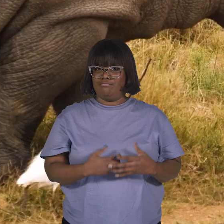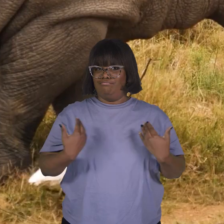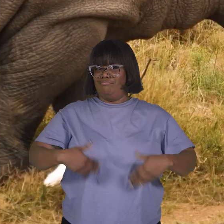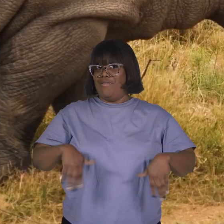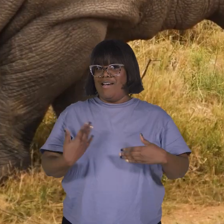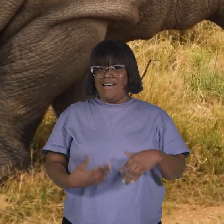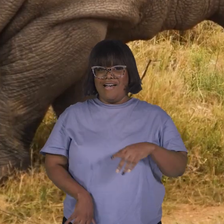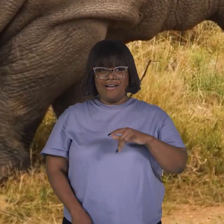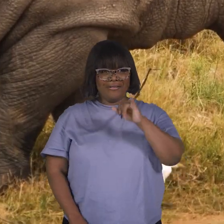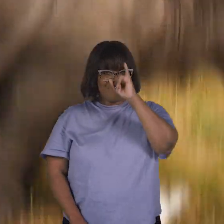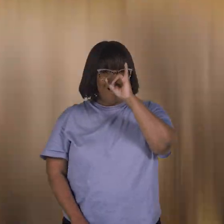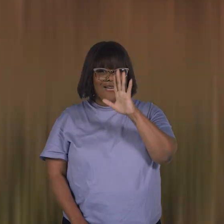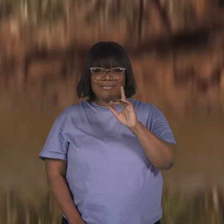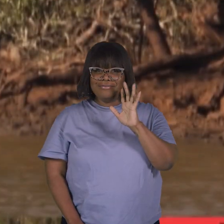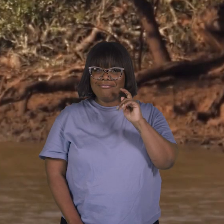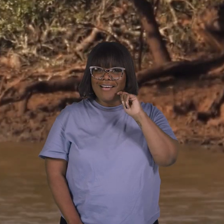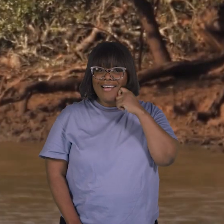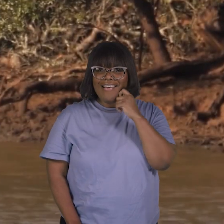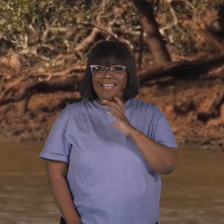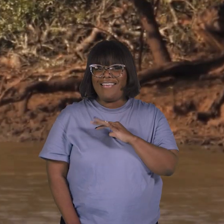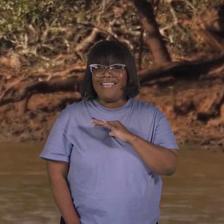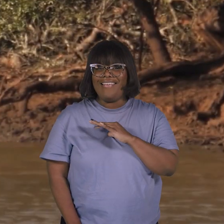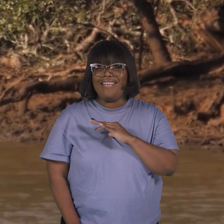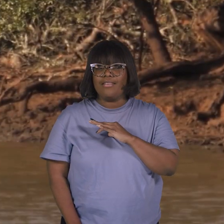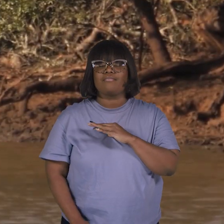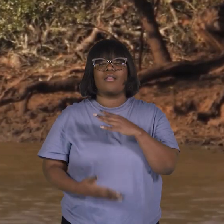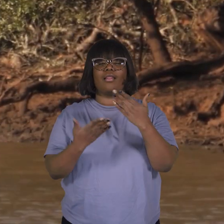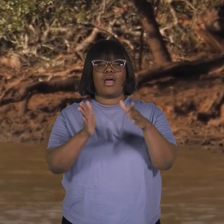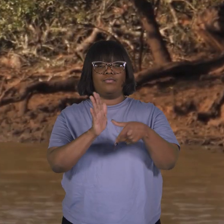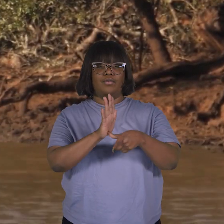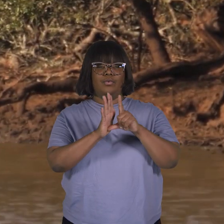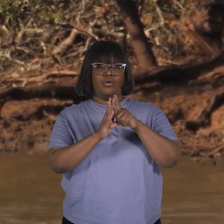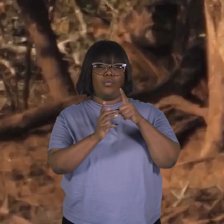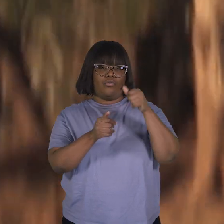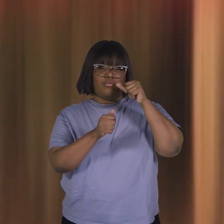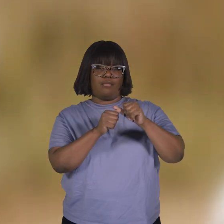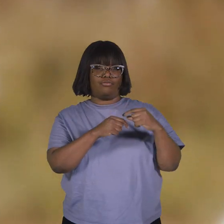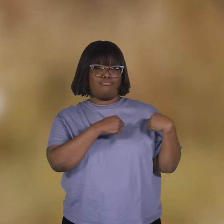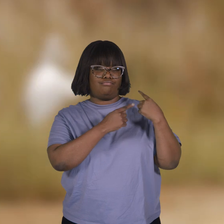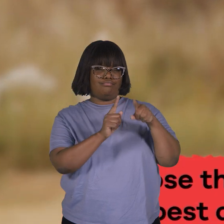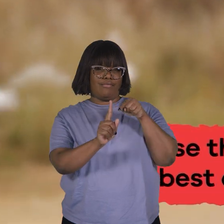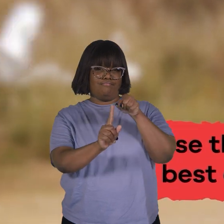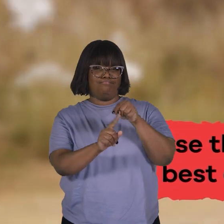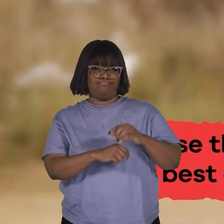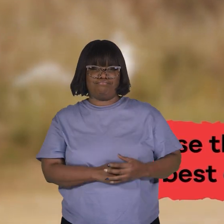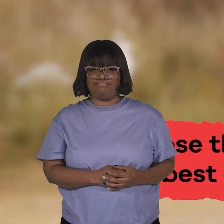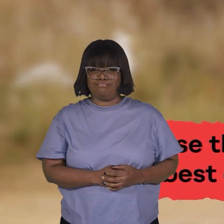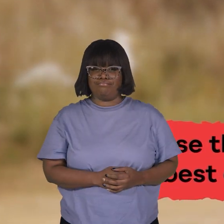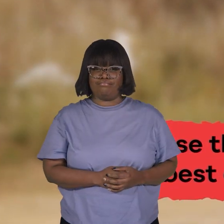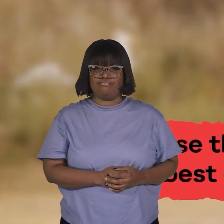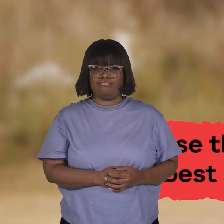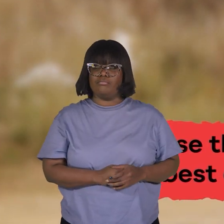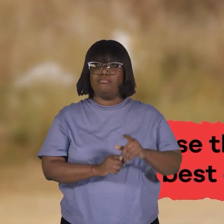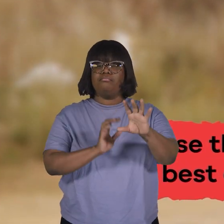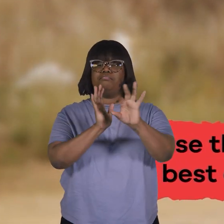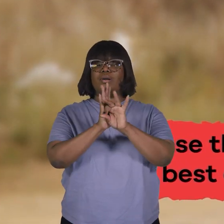pretty rad. Let's review to see what you remember about them. Choose the word the author would say best